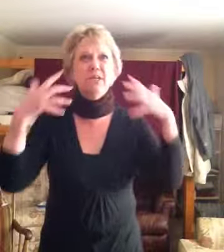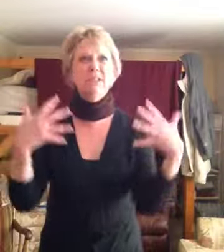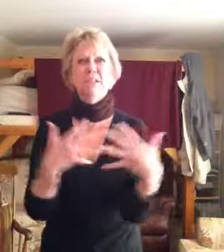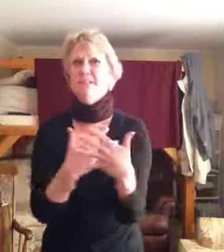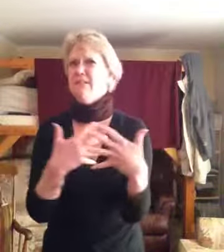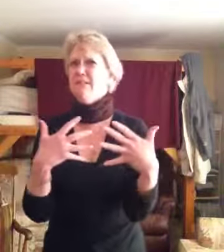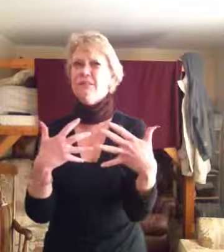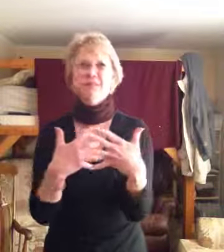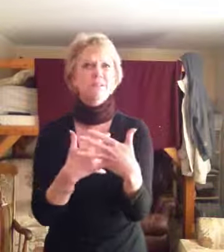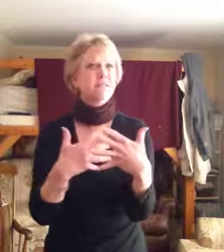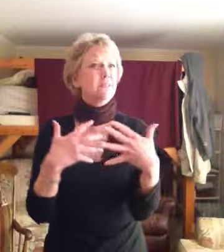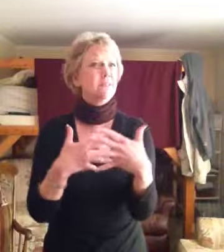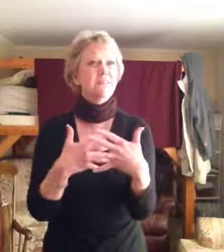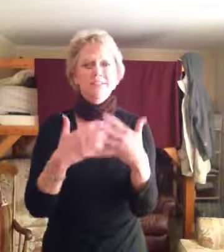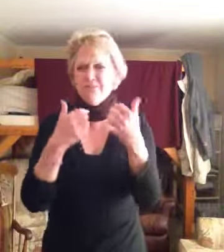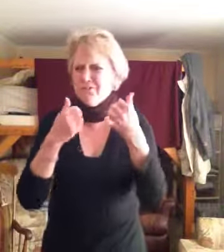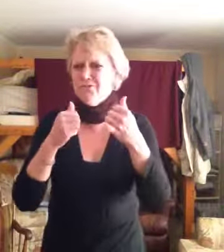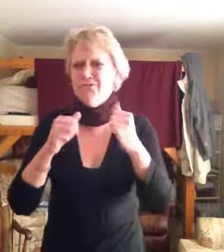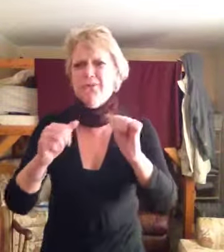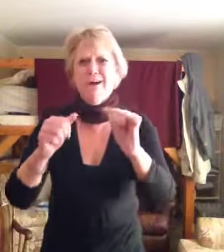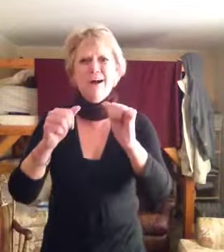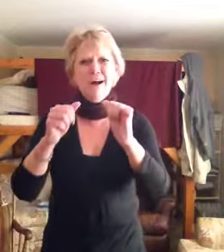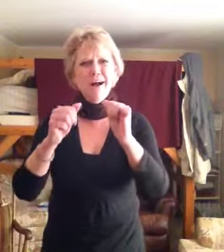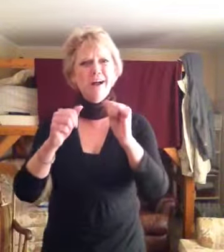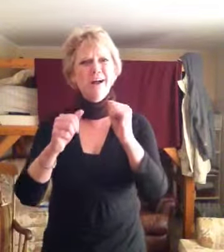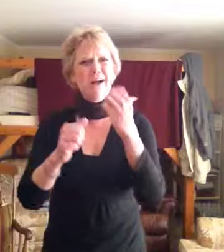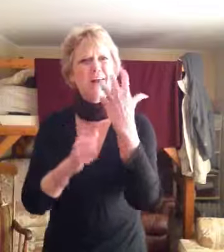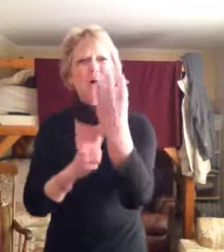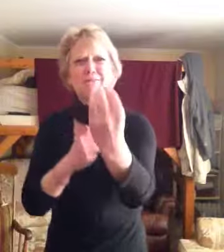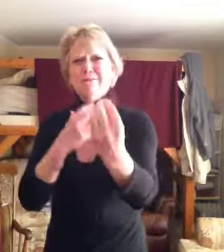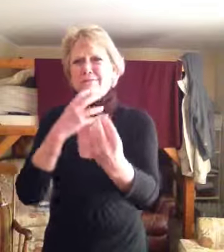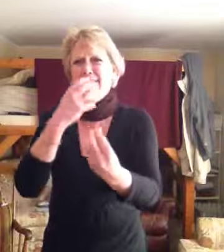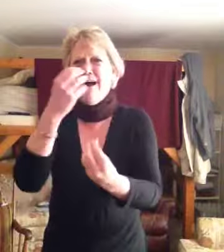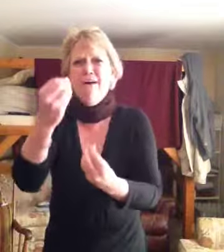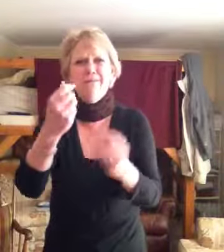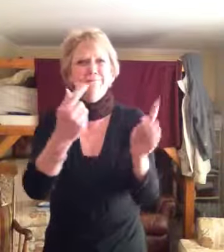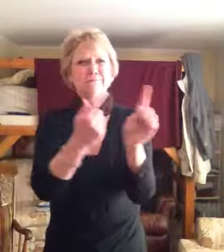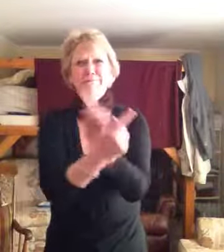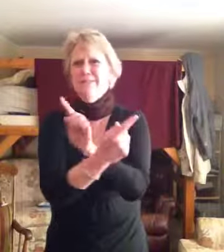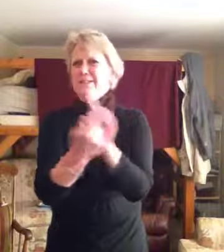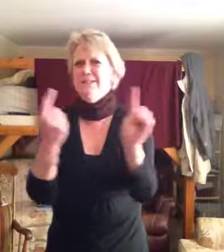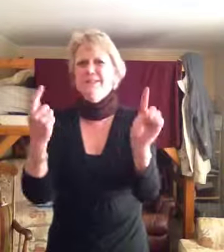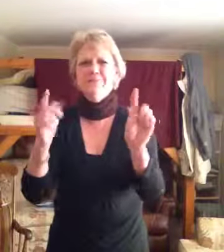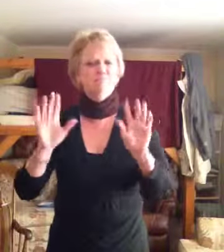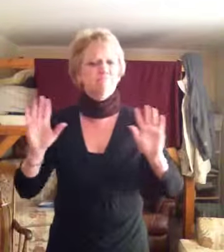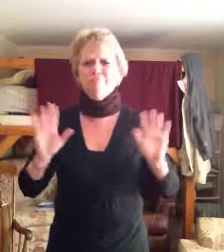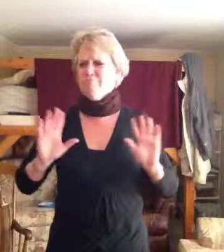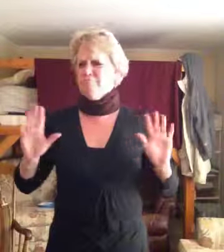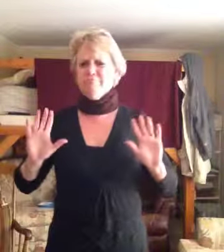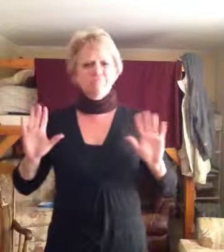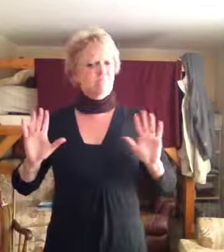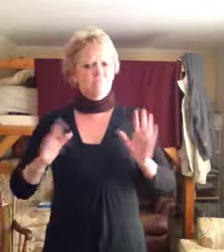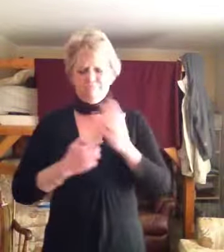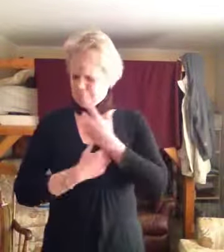that never takes the chance.